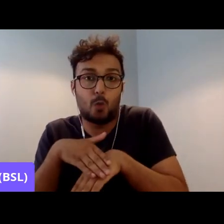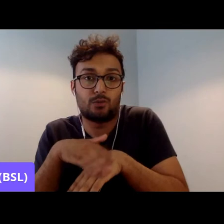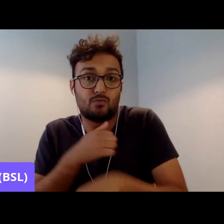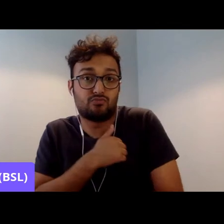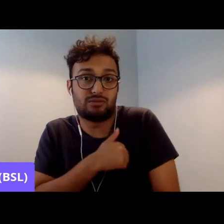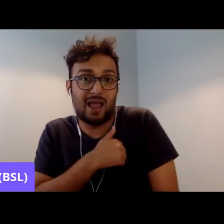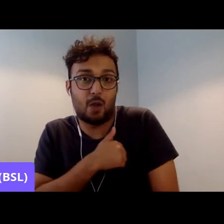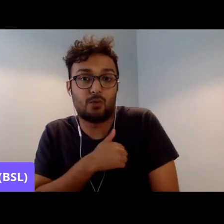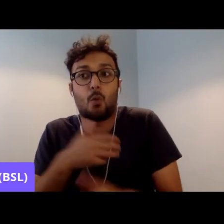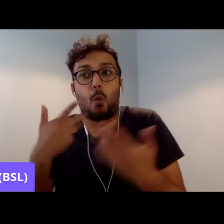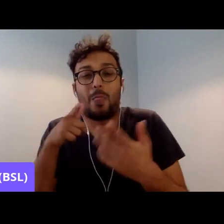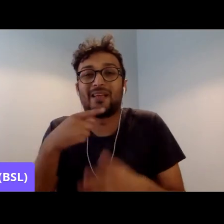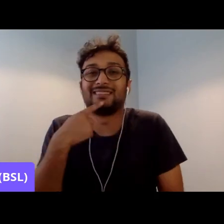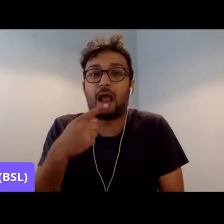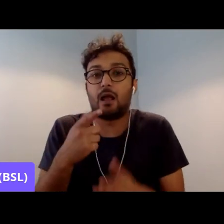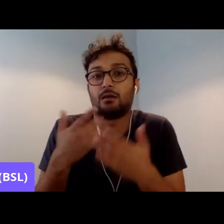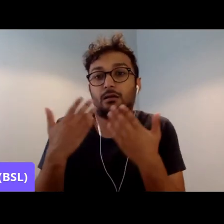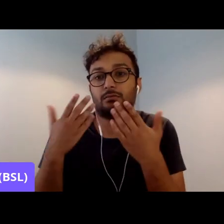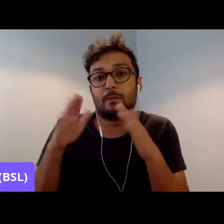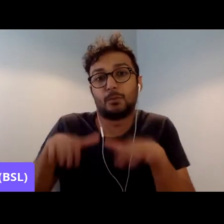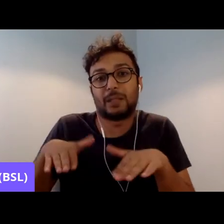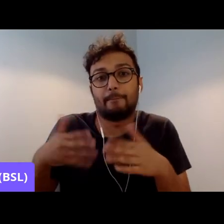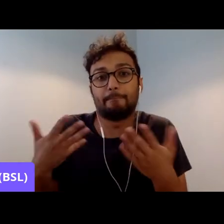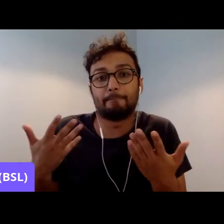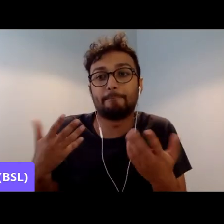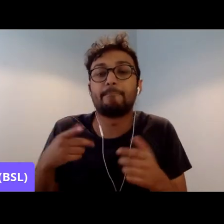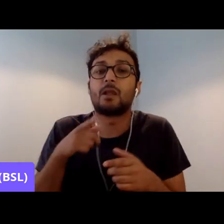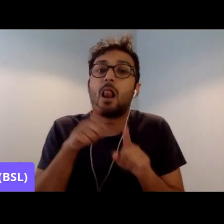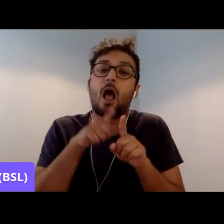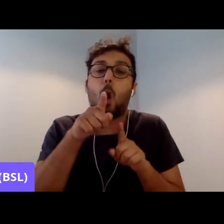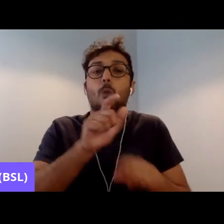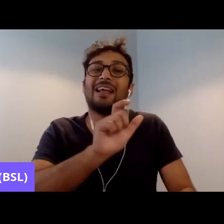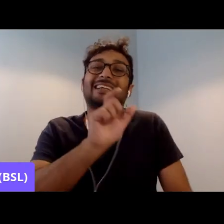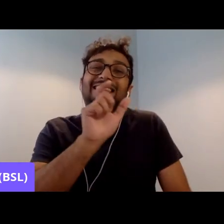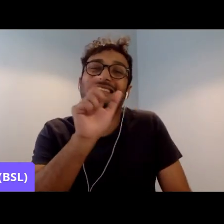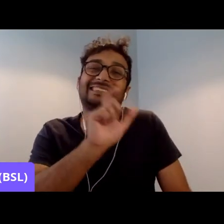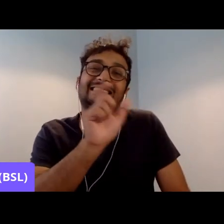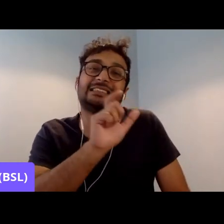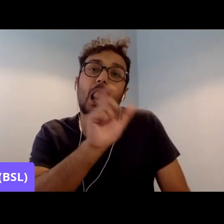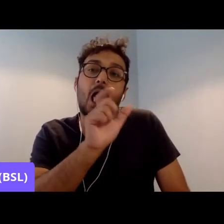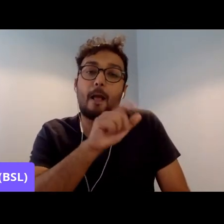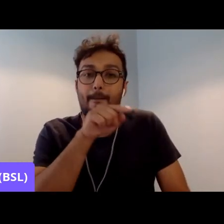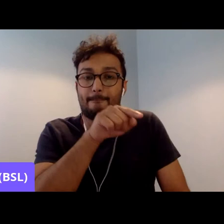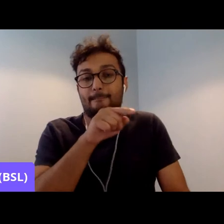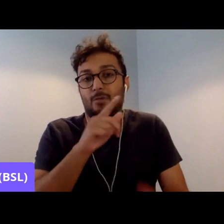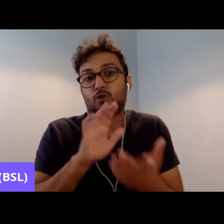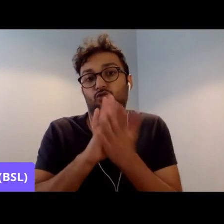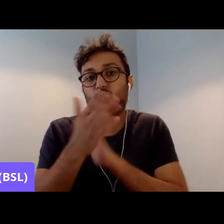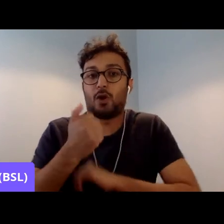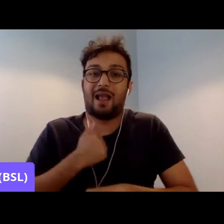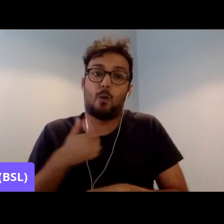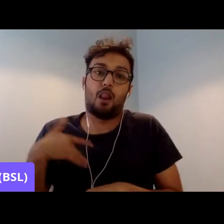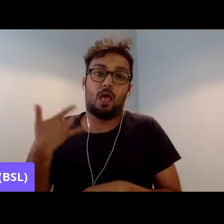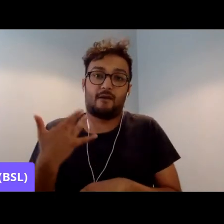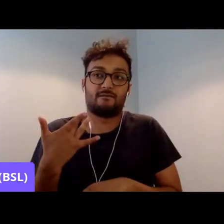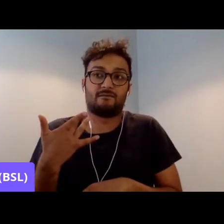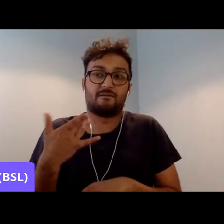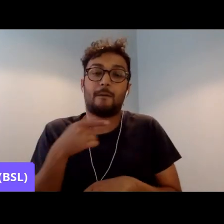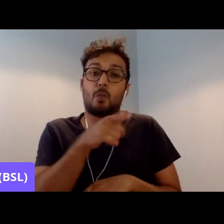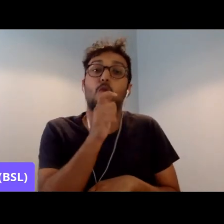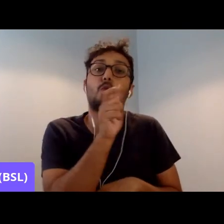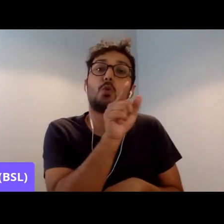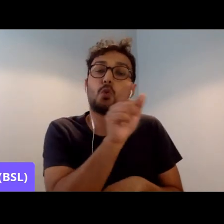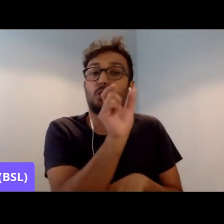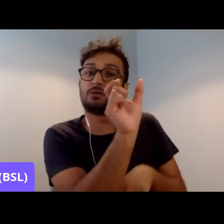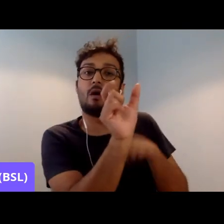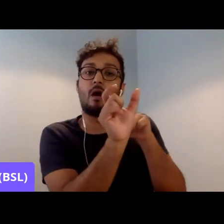you know, Islam is destroying our way of life, etc. It's more commonly accepted because many of them feel that they can hide behind the